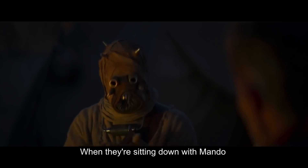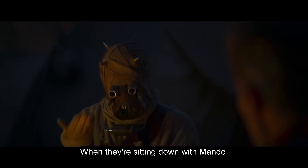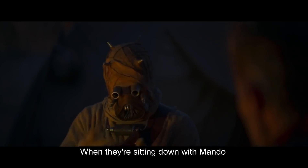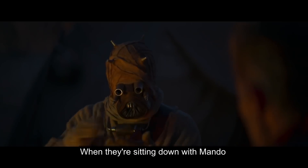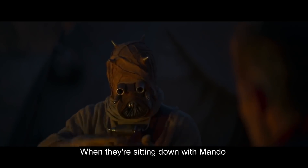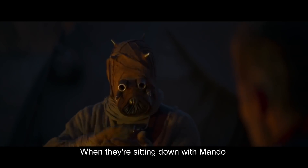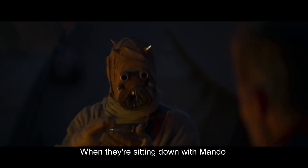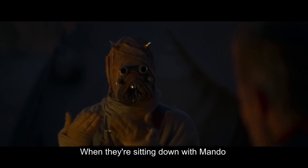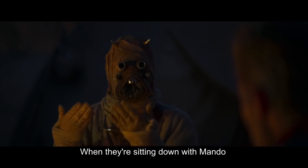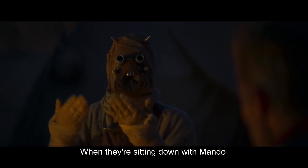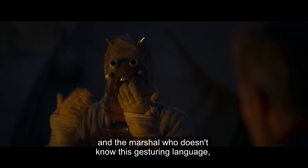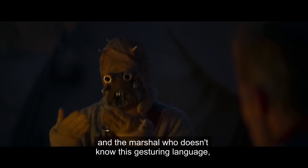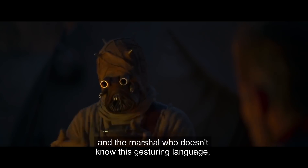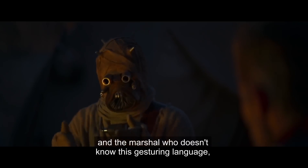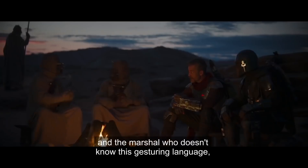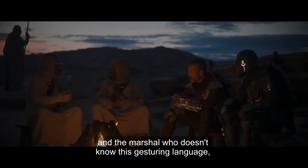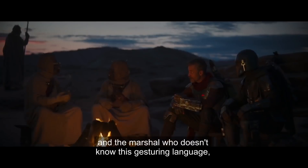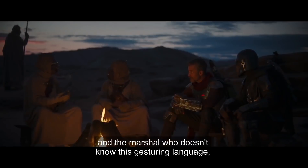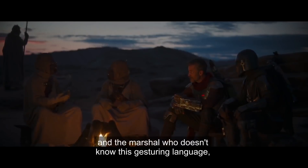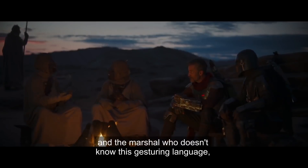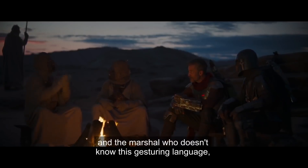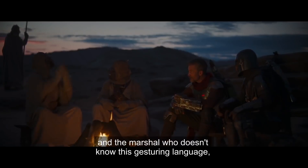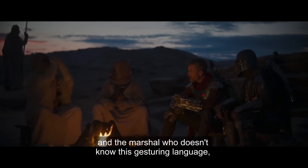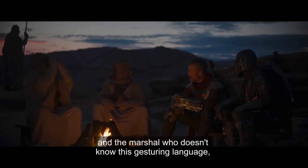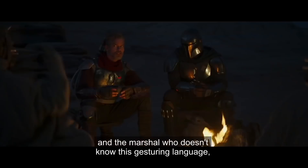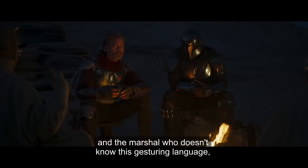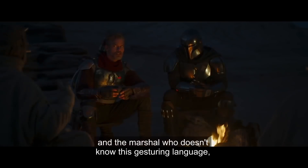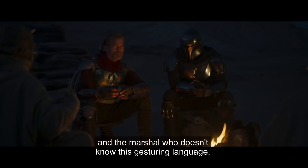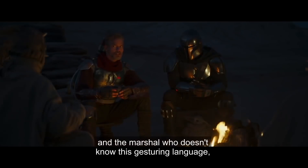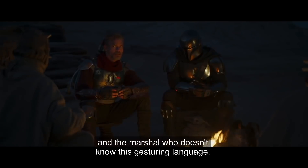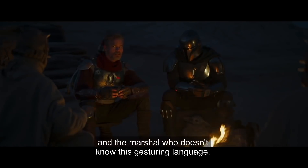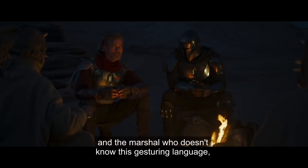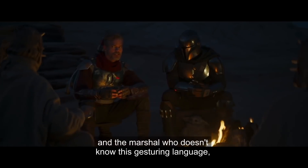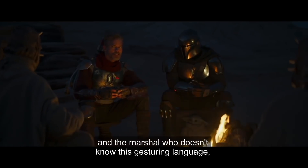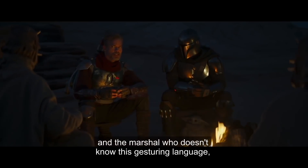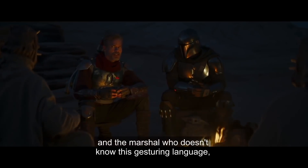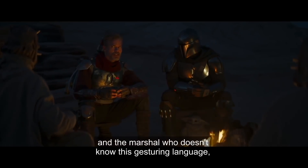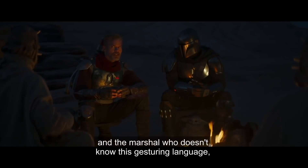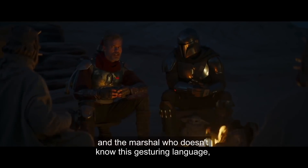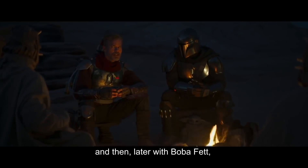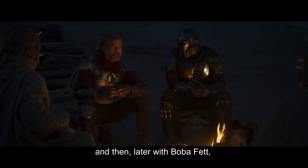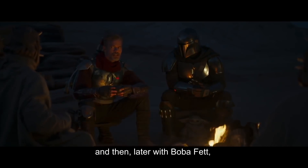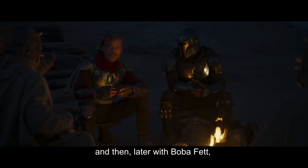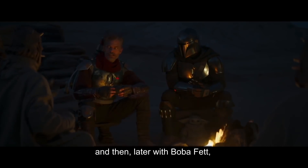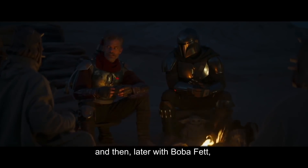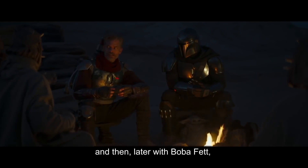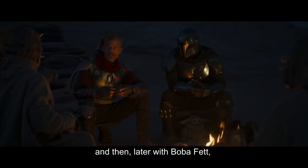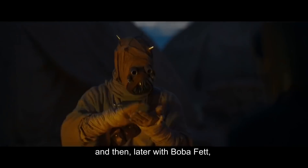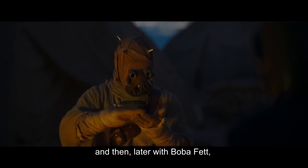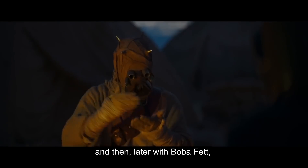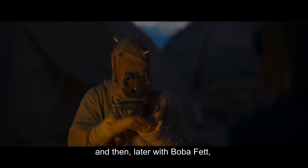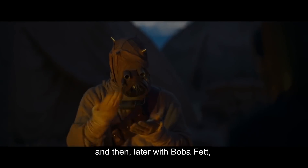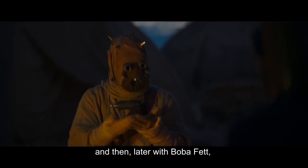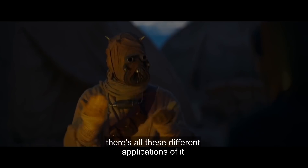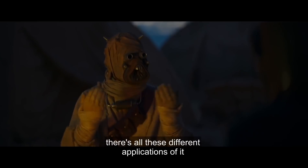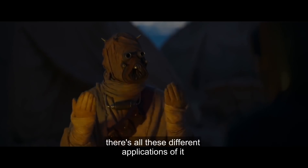with Mando and the marshal who doesn't know this gesturing language. And then later with Boba Fett, there's all these